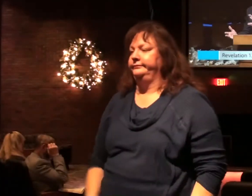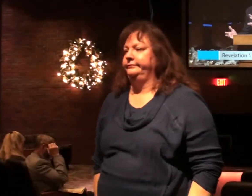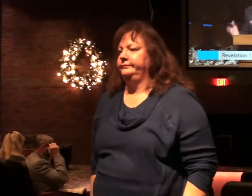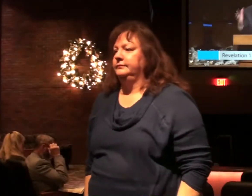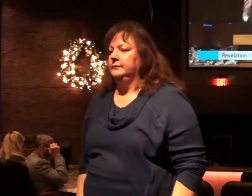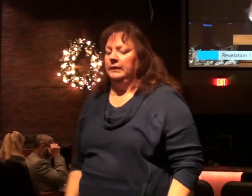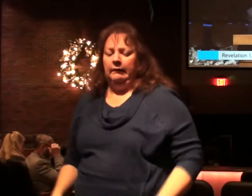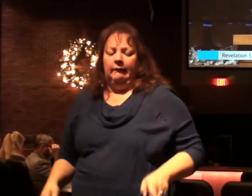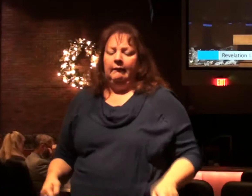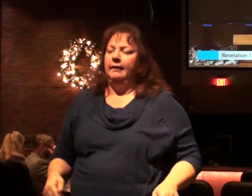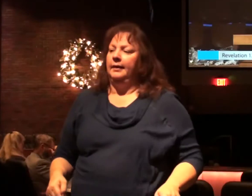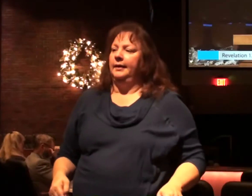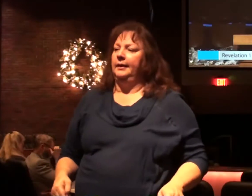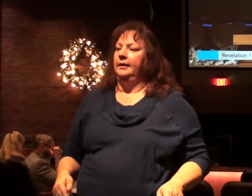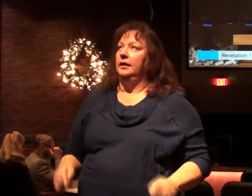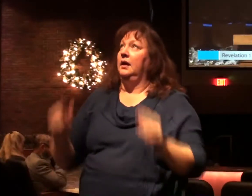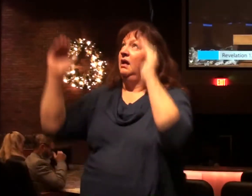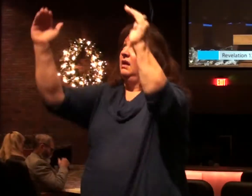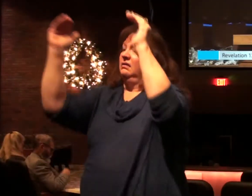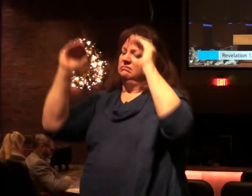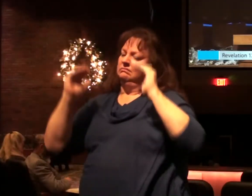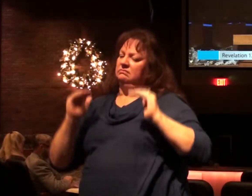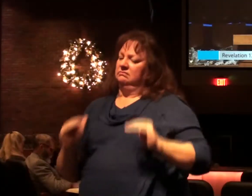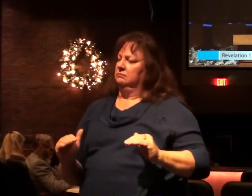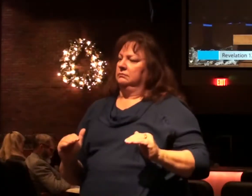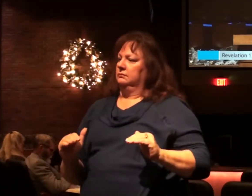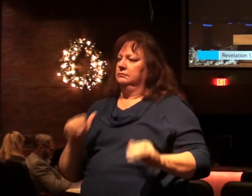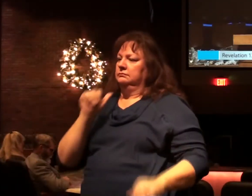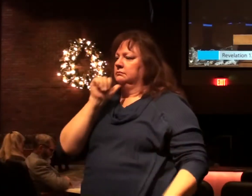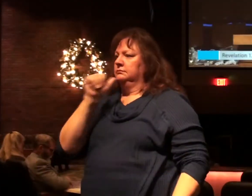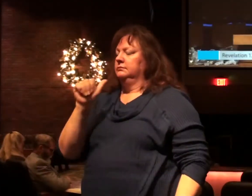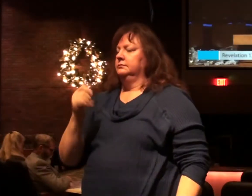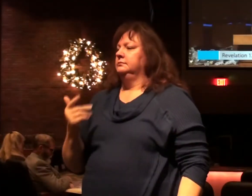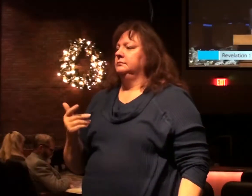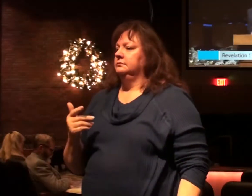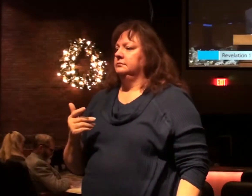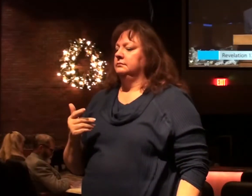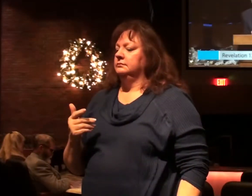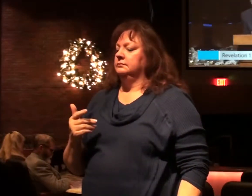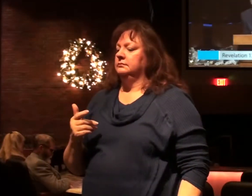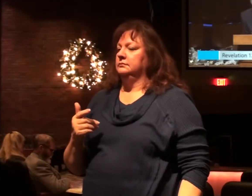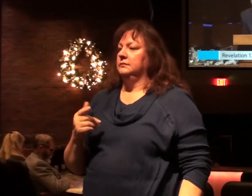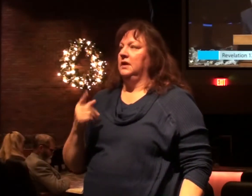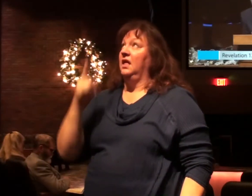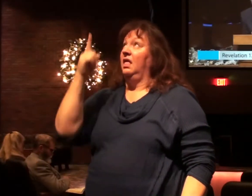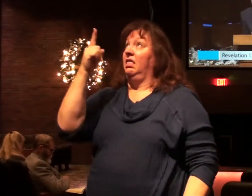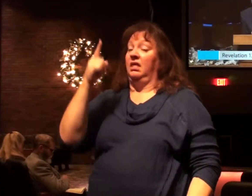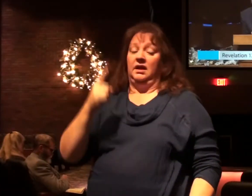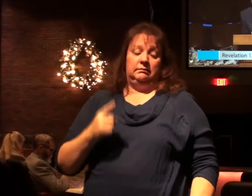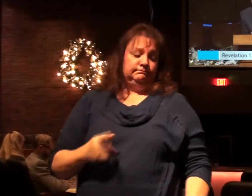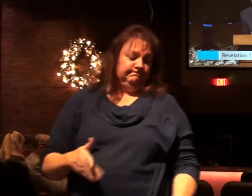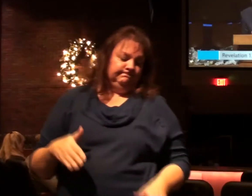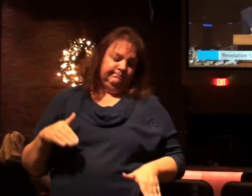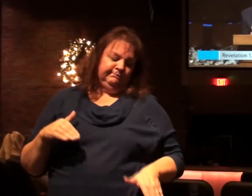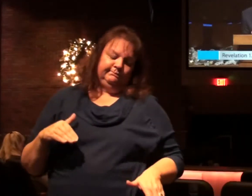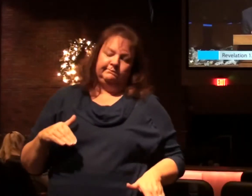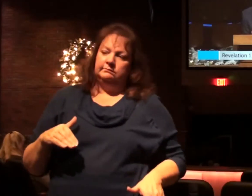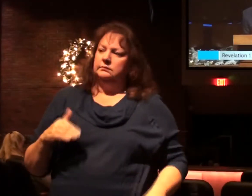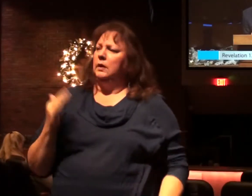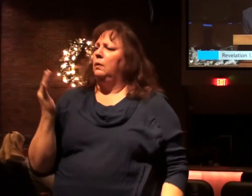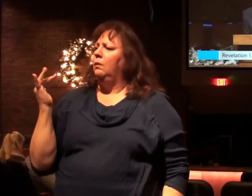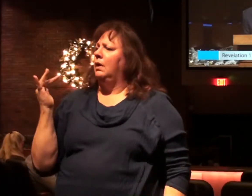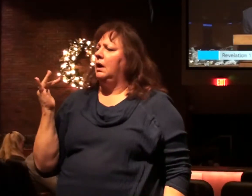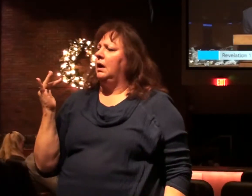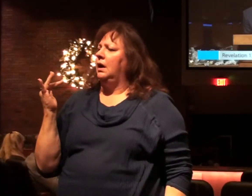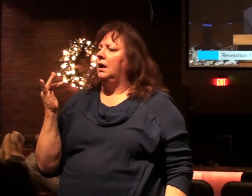And he doesn't bring them down, if we can say it that way. they overcame him because